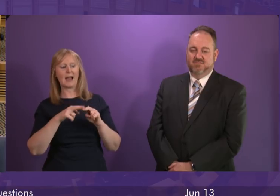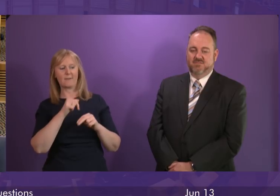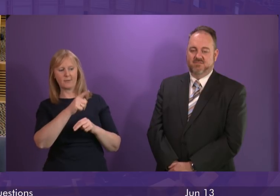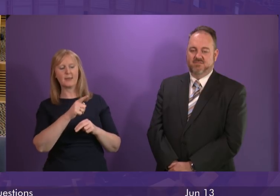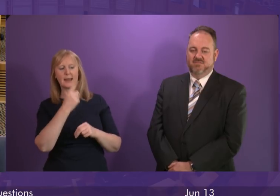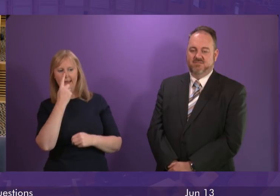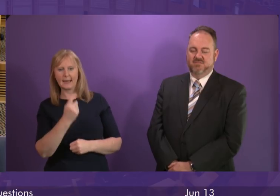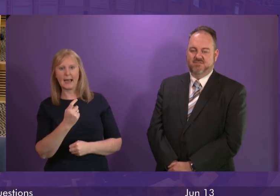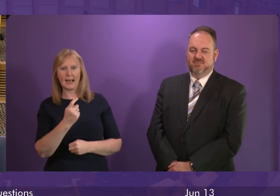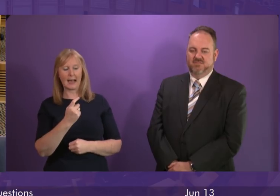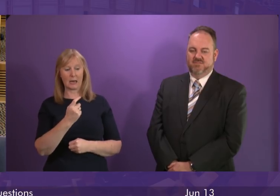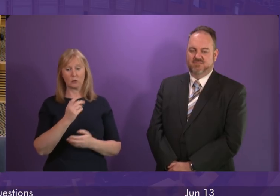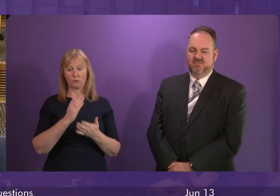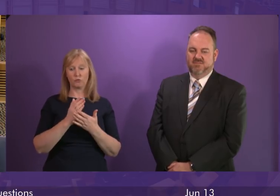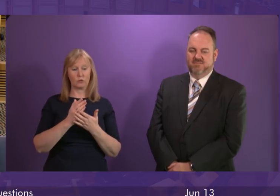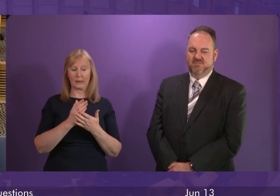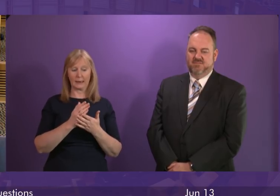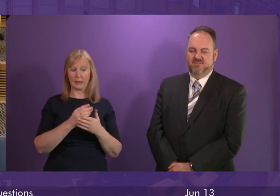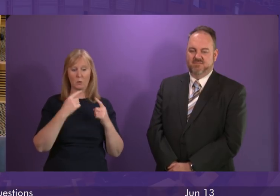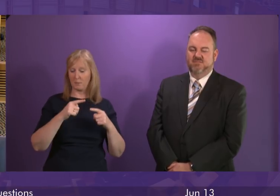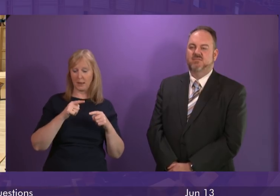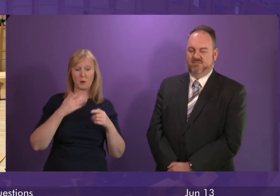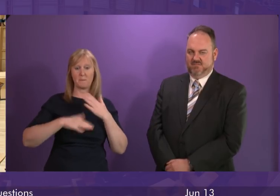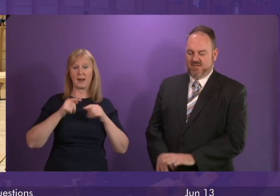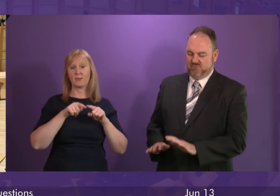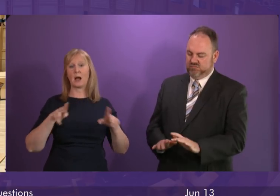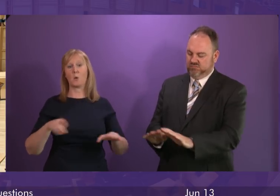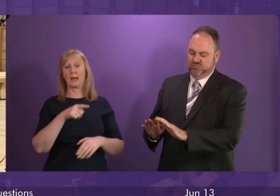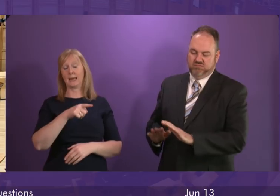a Tory government to undermine this Parliament in the way that they are.